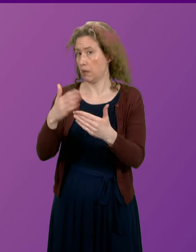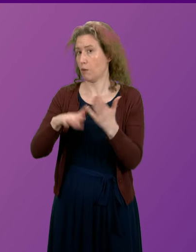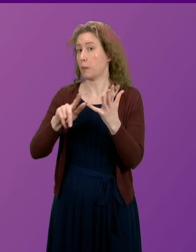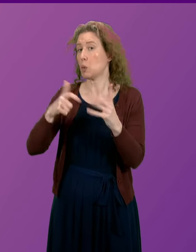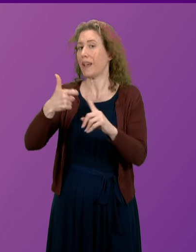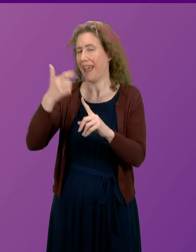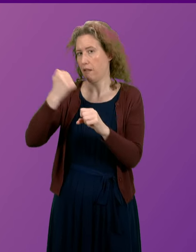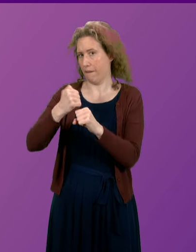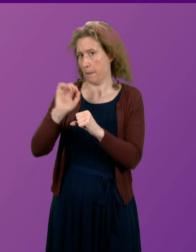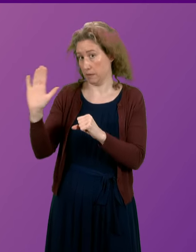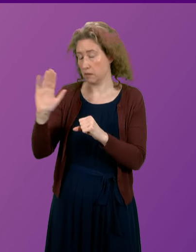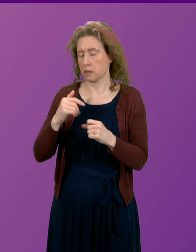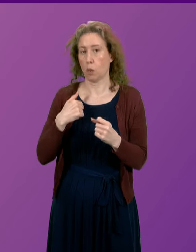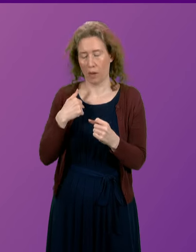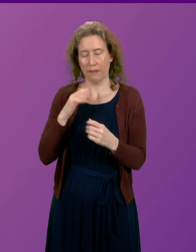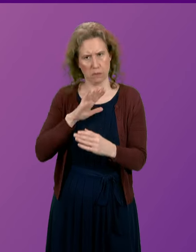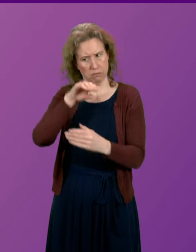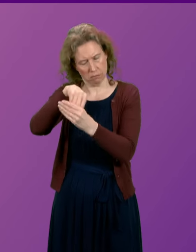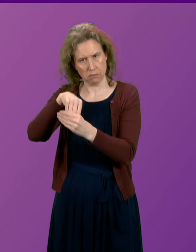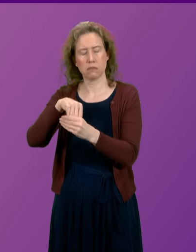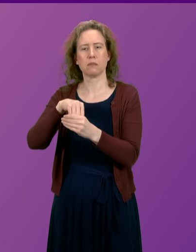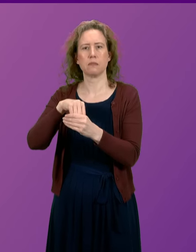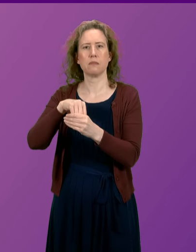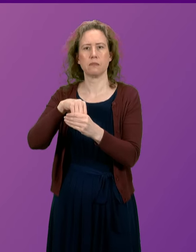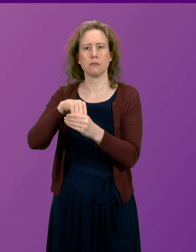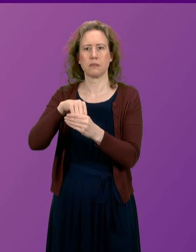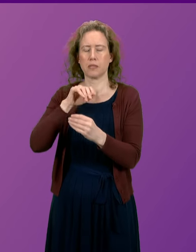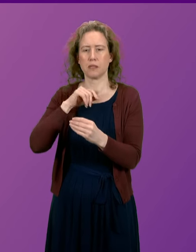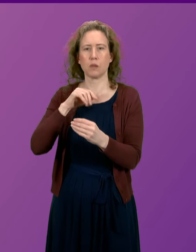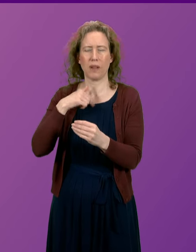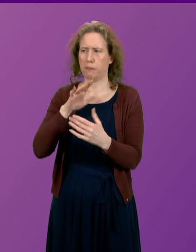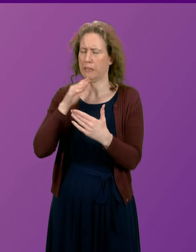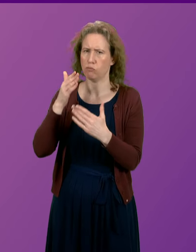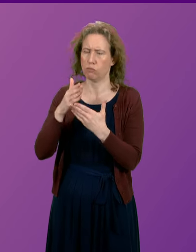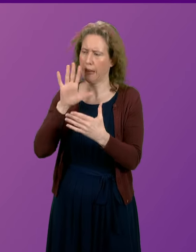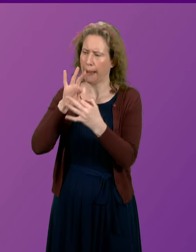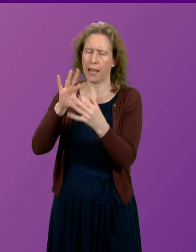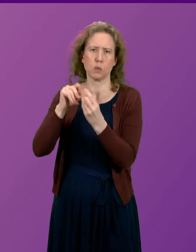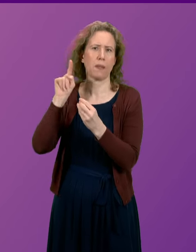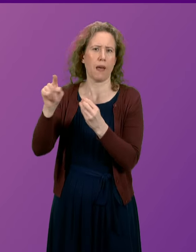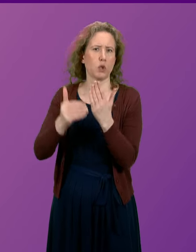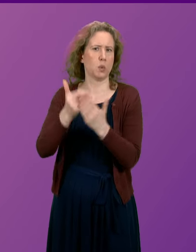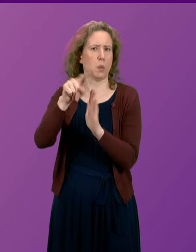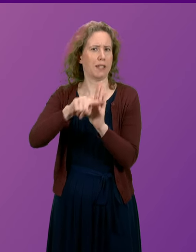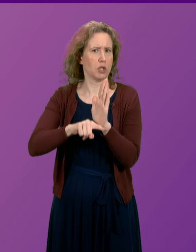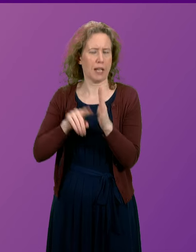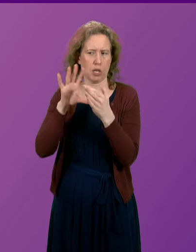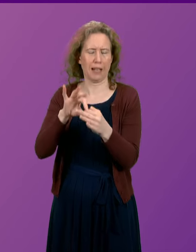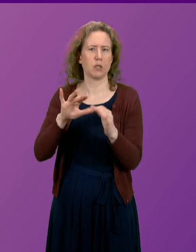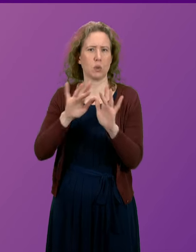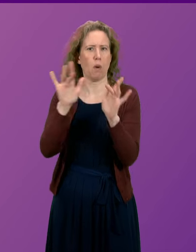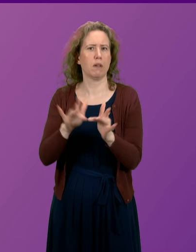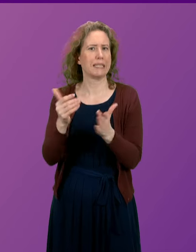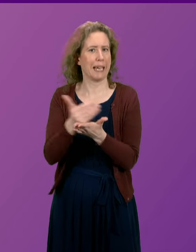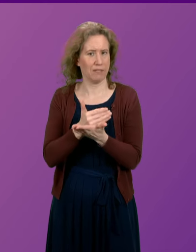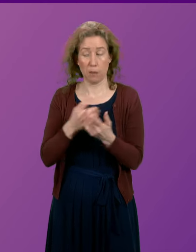Kingdom Government, in which we have been as a Government deeply engaged. And we must all take the